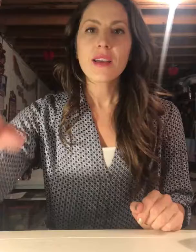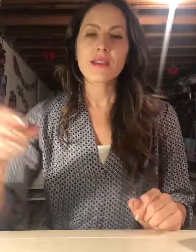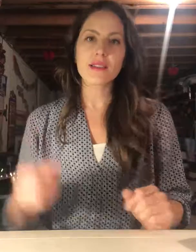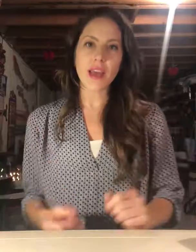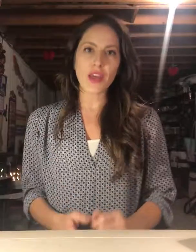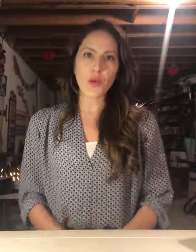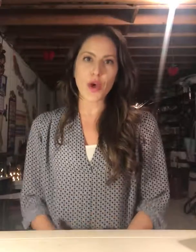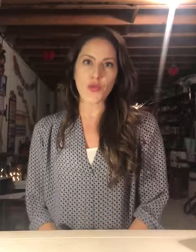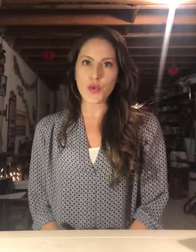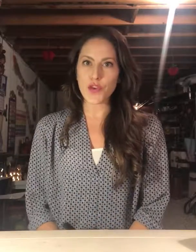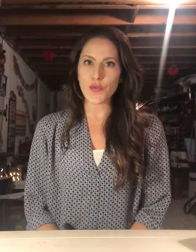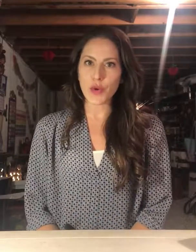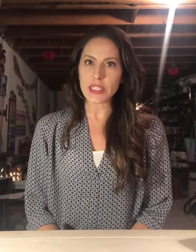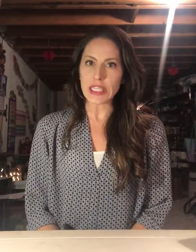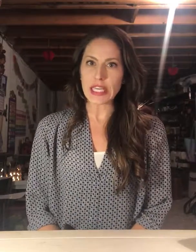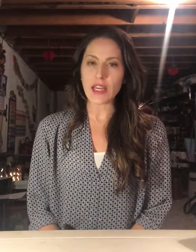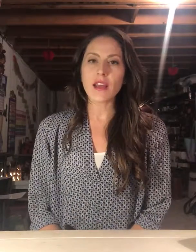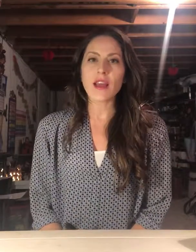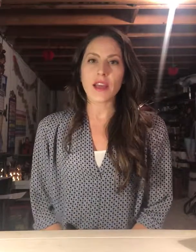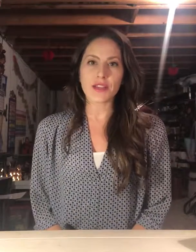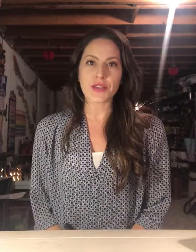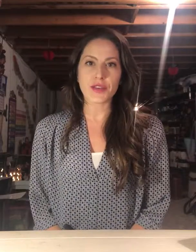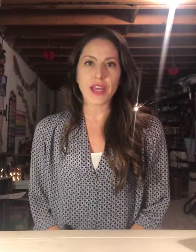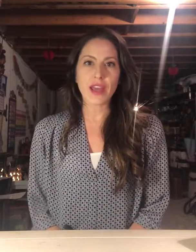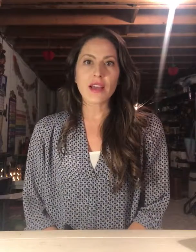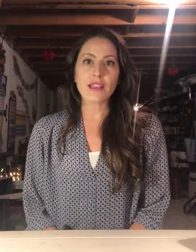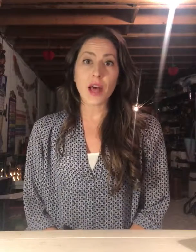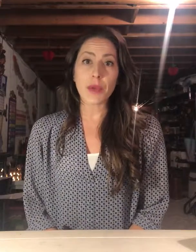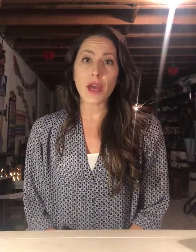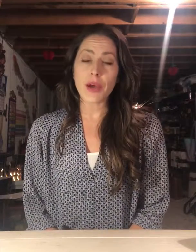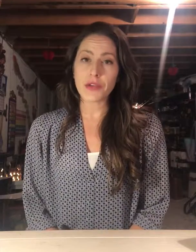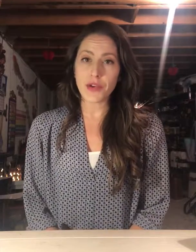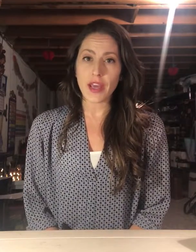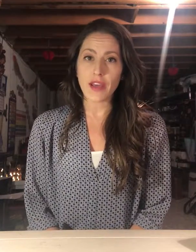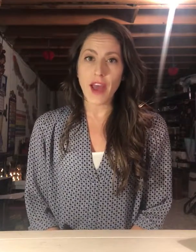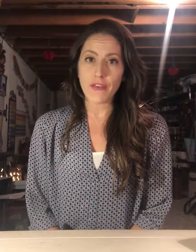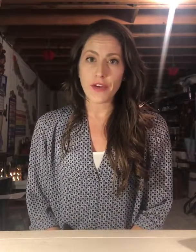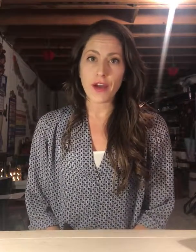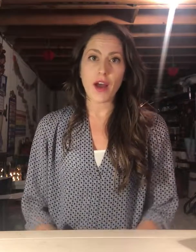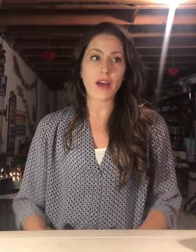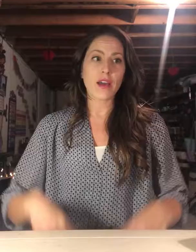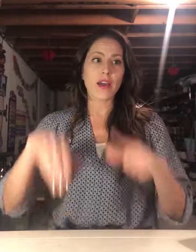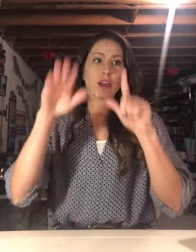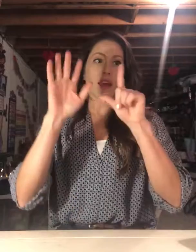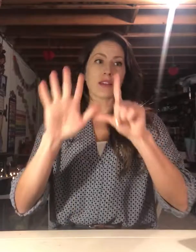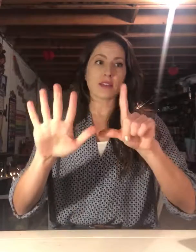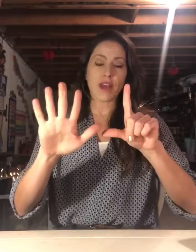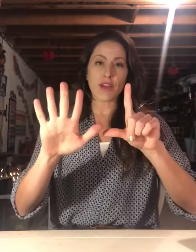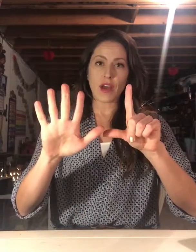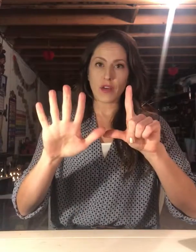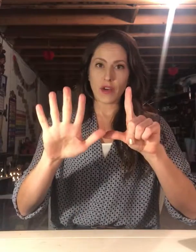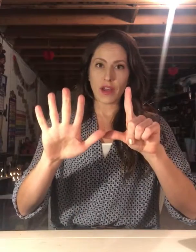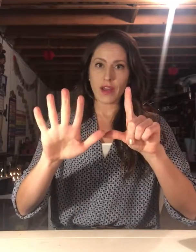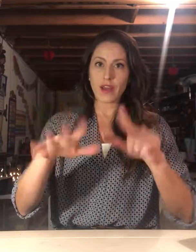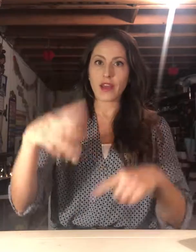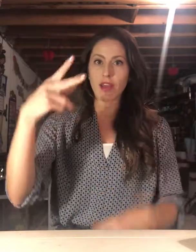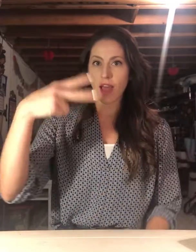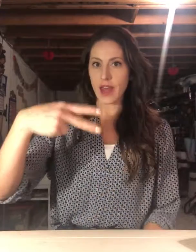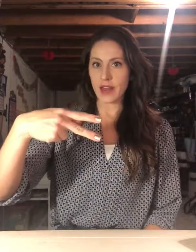Cycle 1, week 14, history. Tell me about trade in Africa. In 700, Ghana,